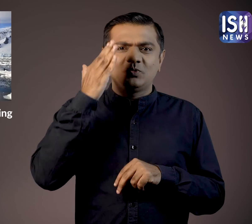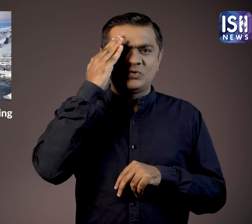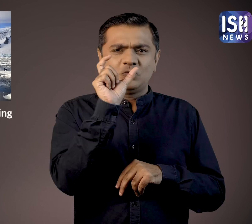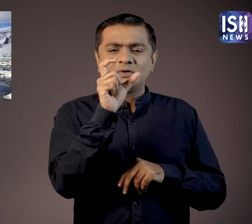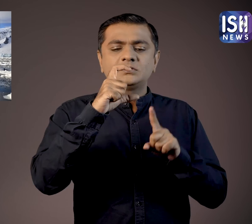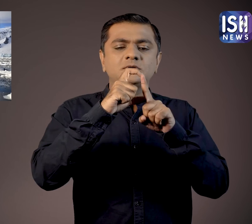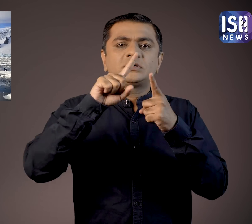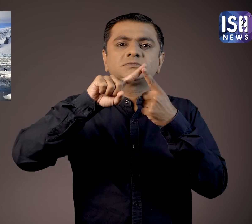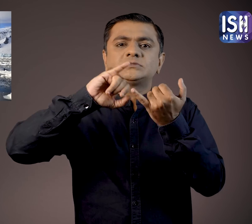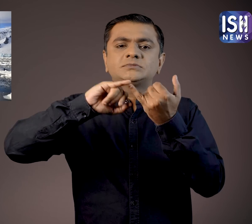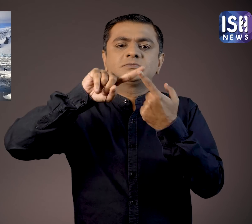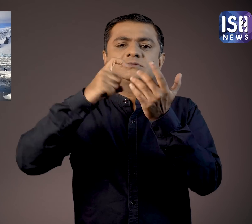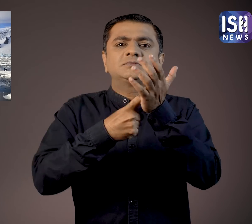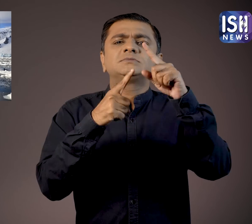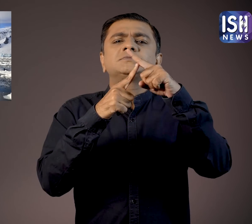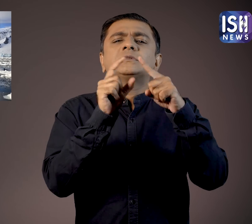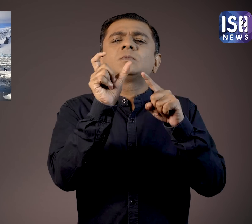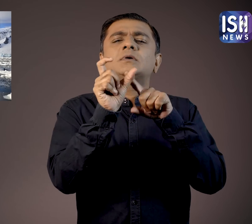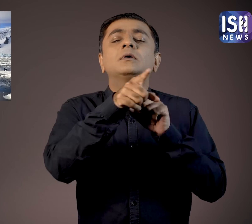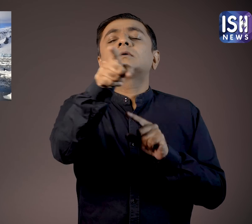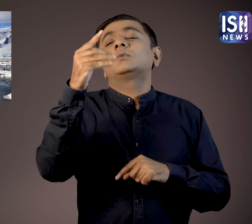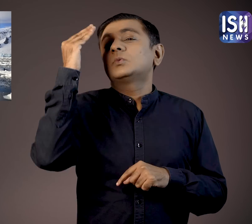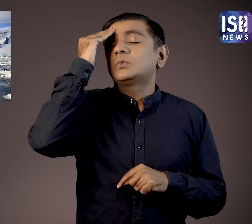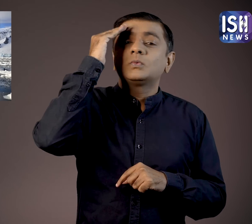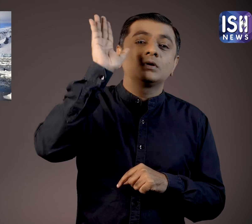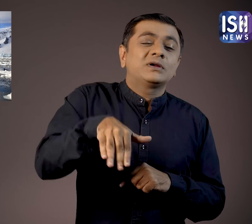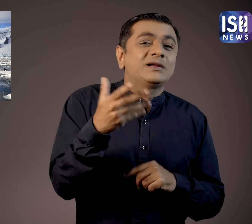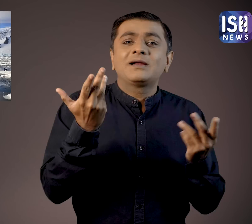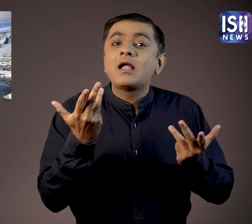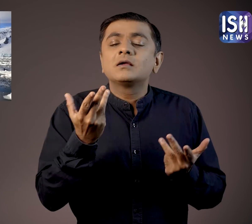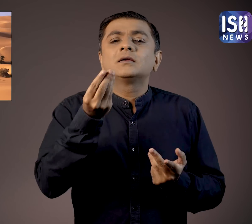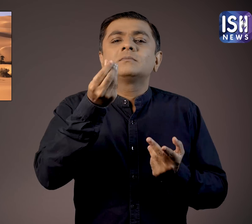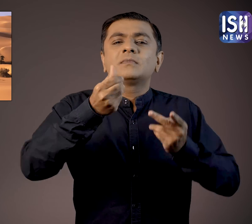You all know that deserts are generally full of sand and extremely hot.